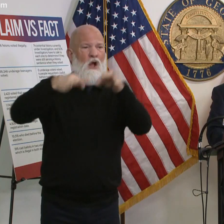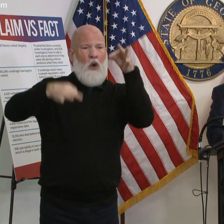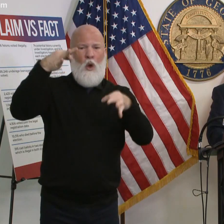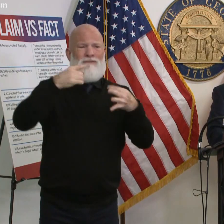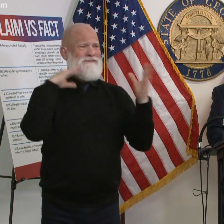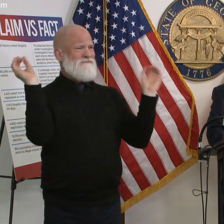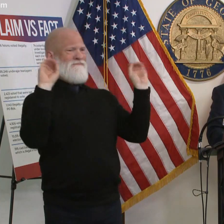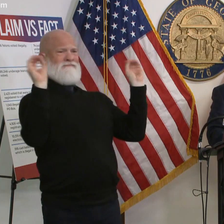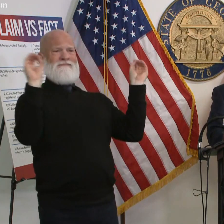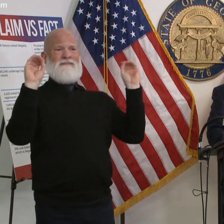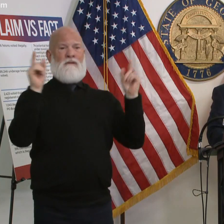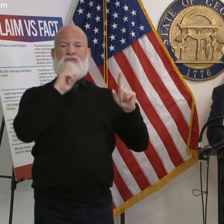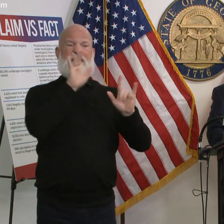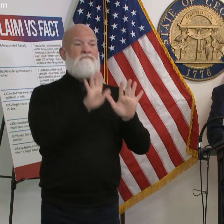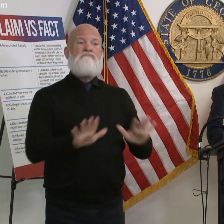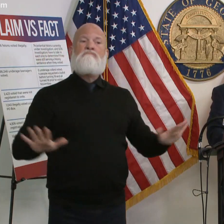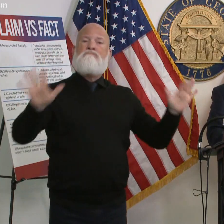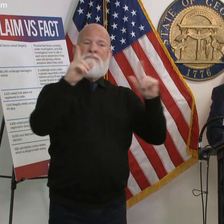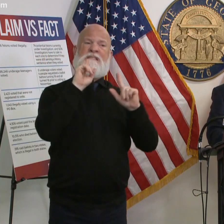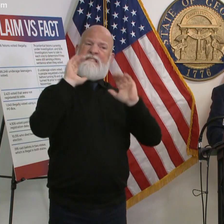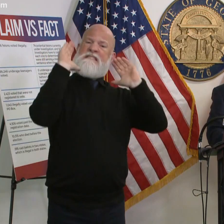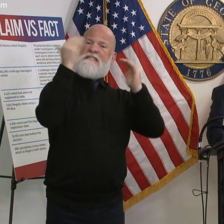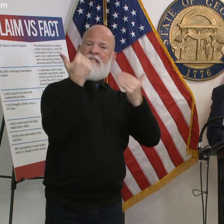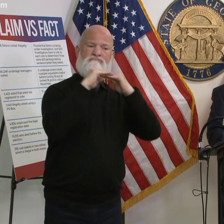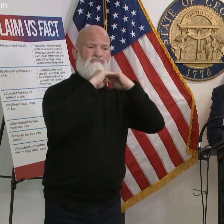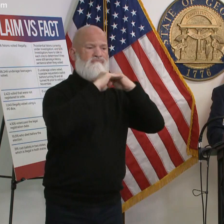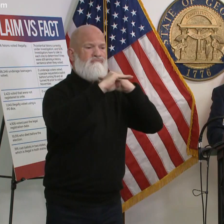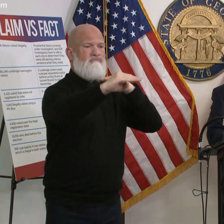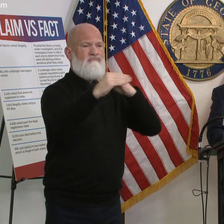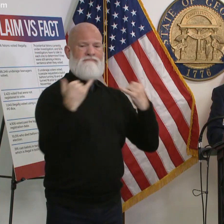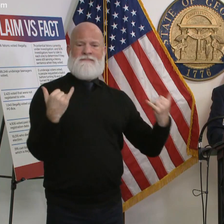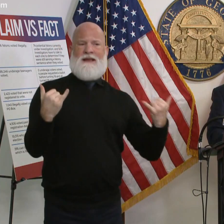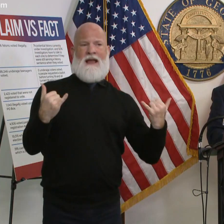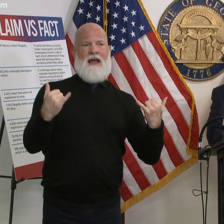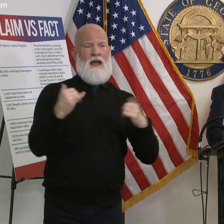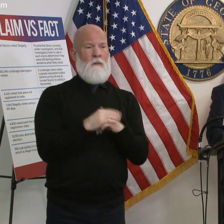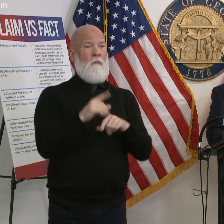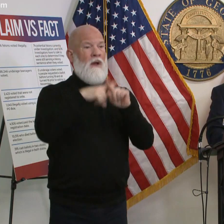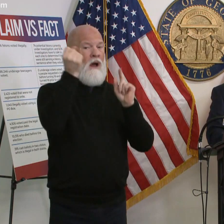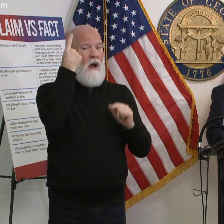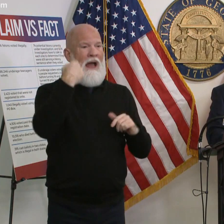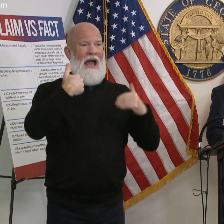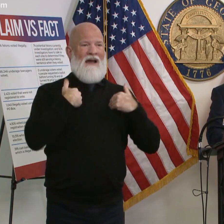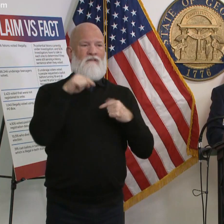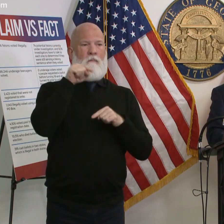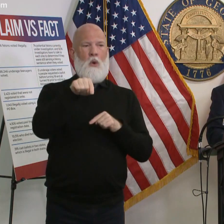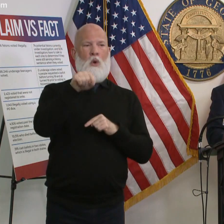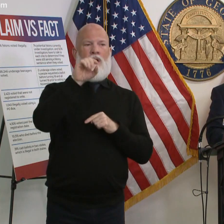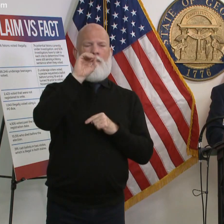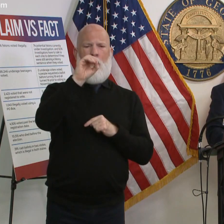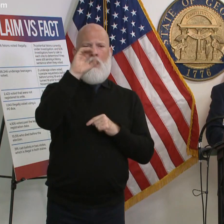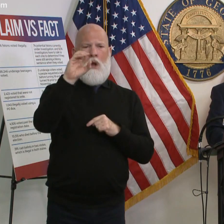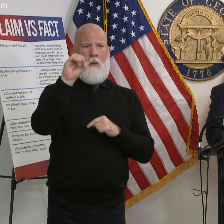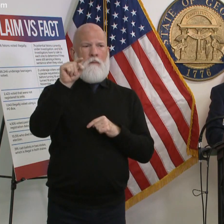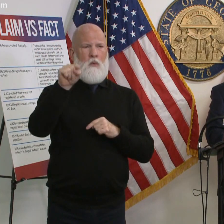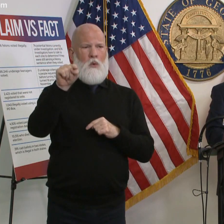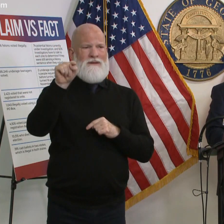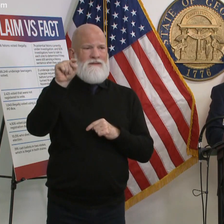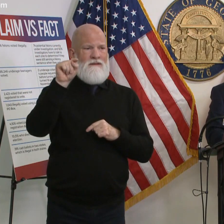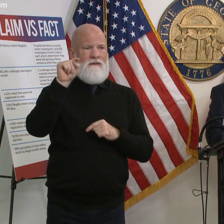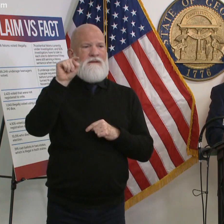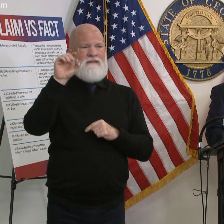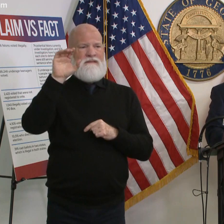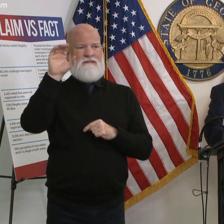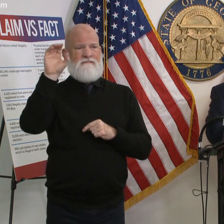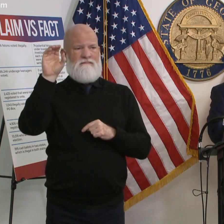steady as she goes like i said we had 0.02 percent of touch screens have a problem 0.1 of scanners you know we